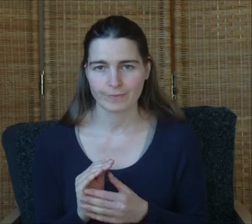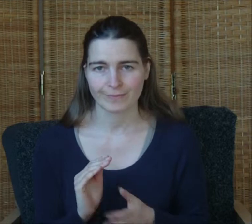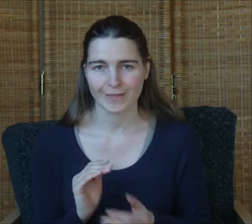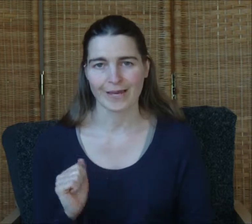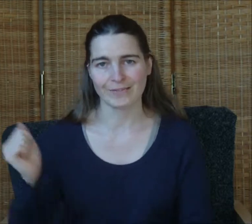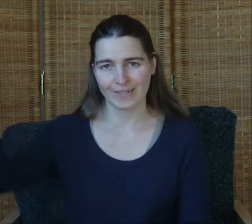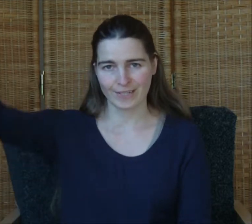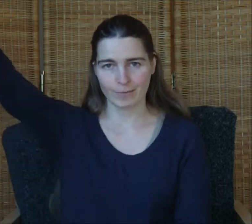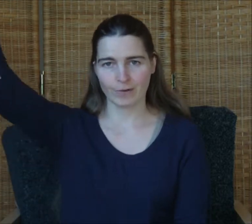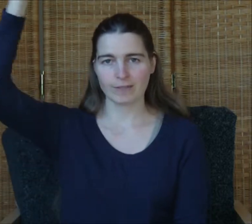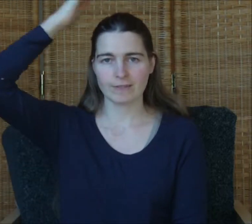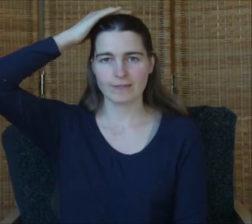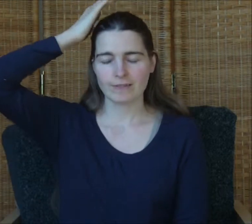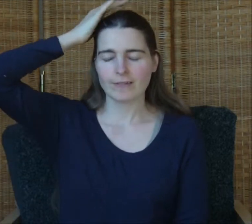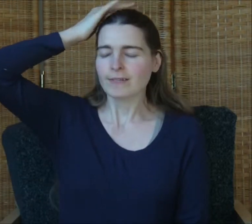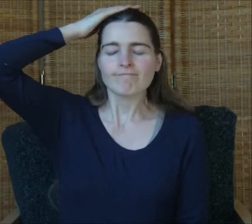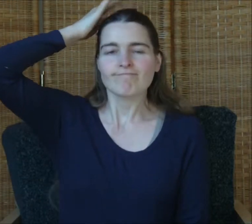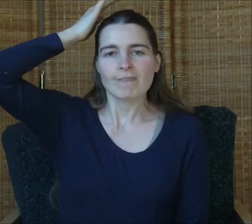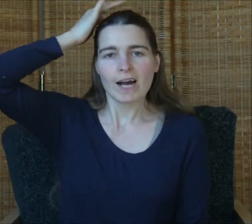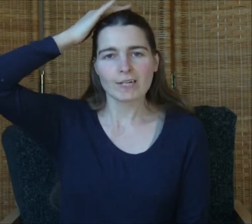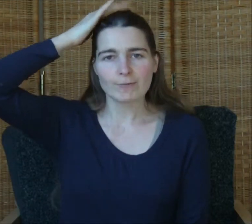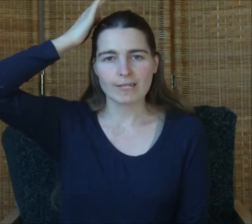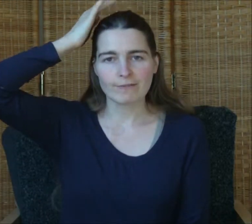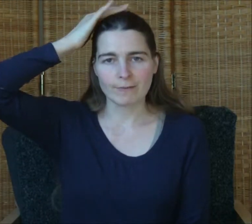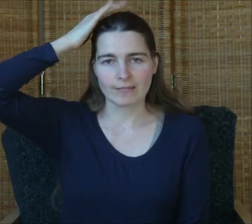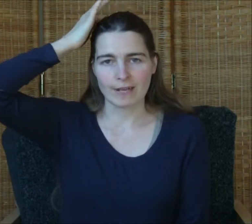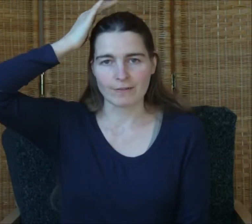Okay great to the points. I don't believe in myself.